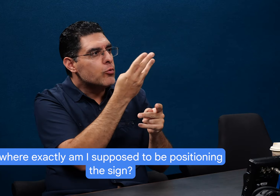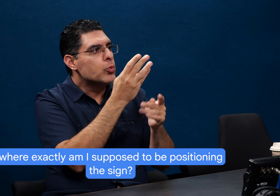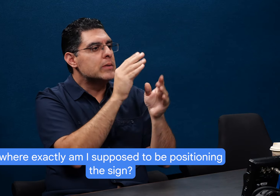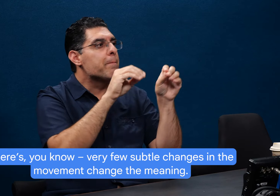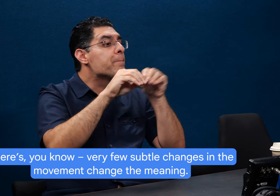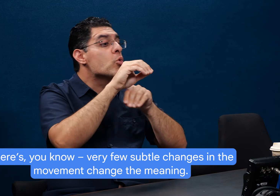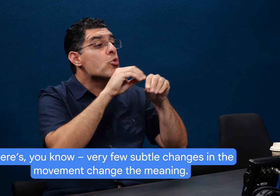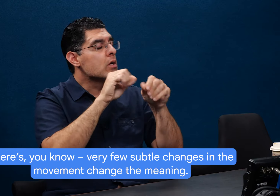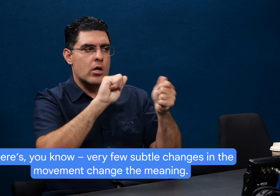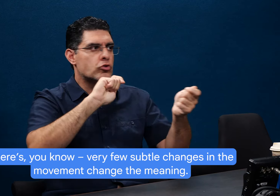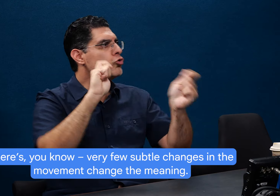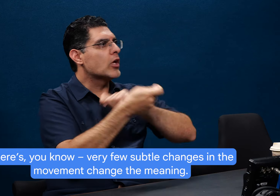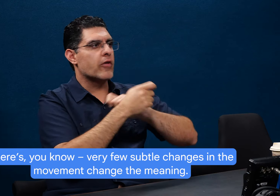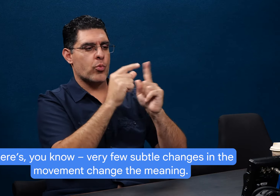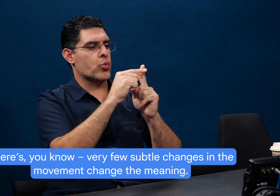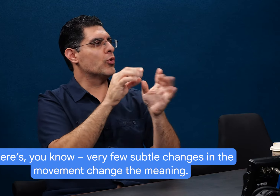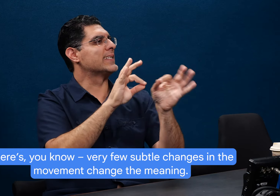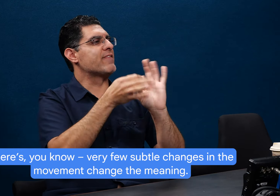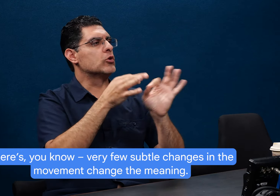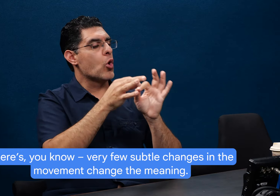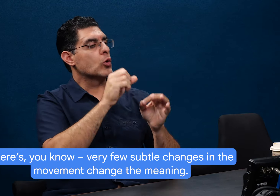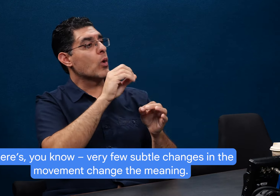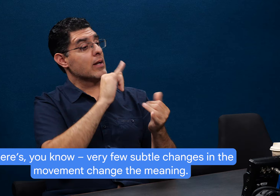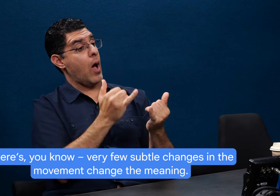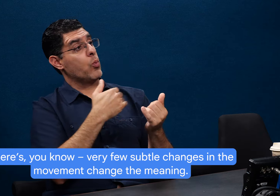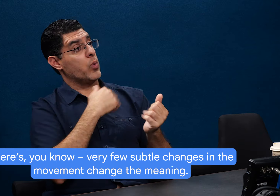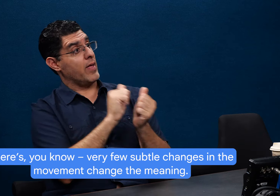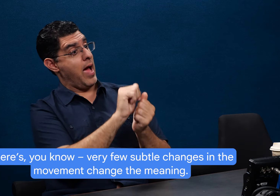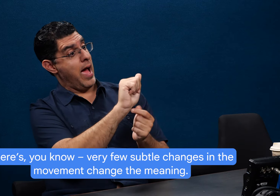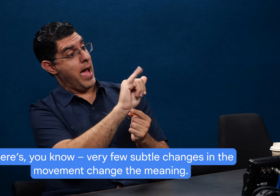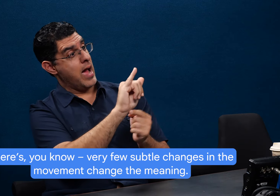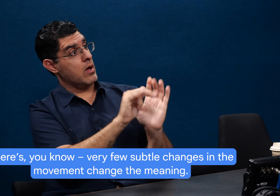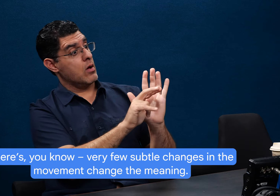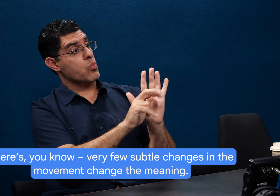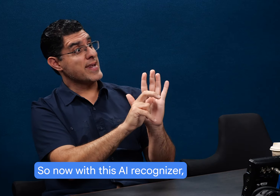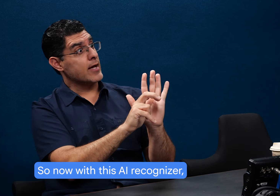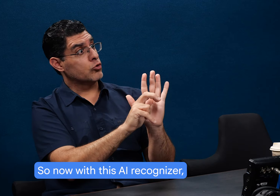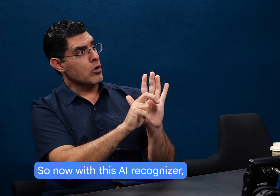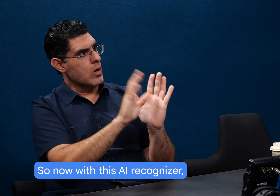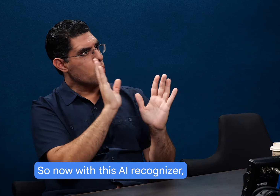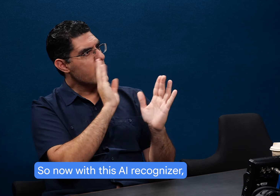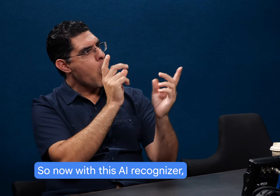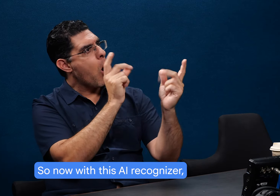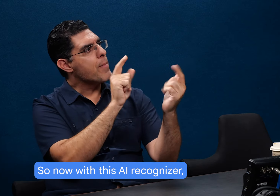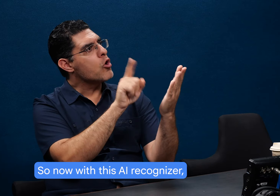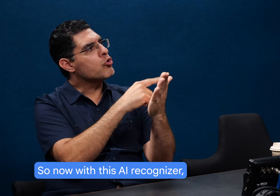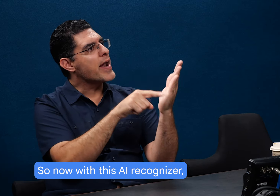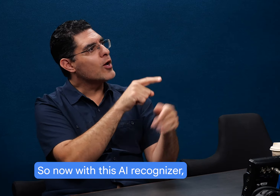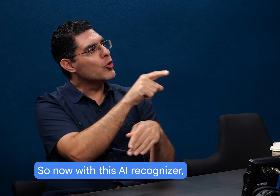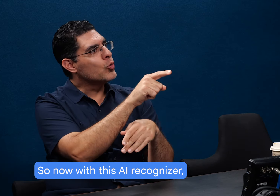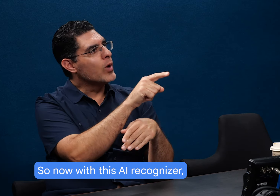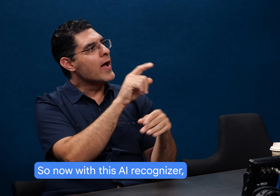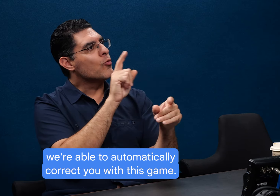this sign? There's, uh, you know, very few subtle changes in the movement change the meaning. So now with this AI recognizer,